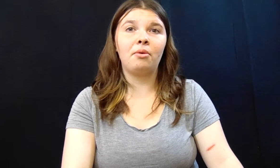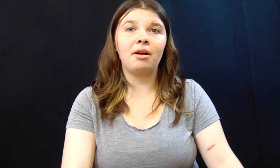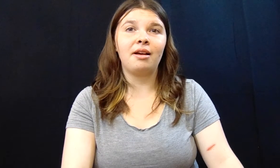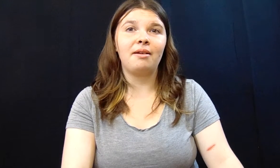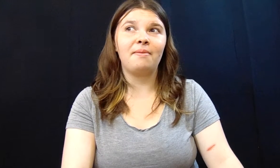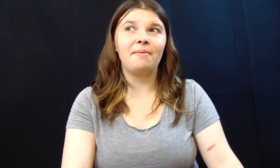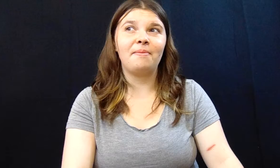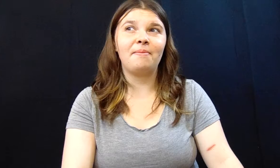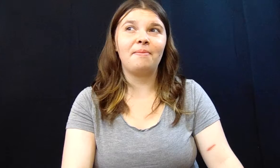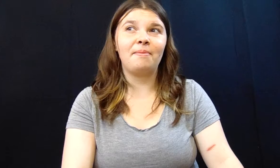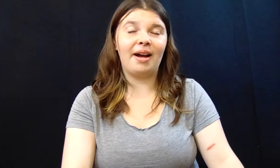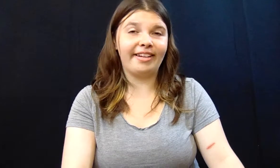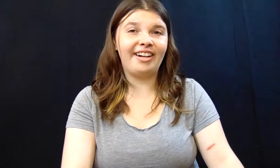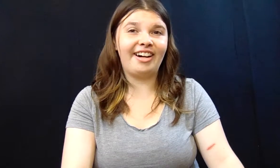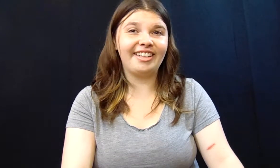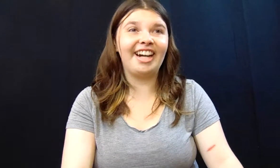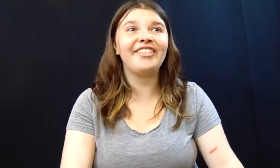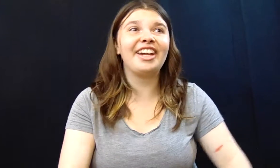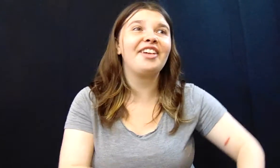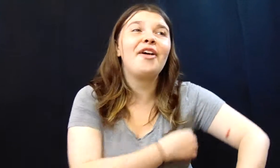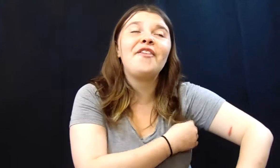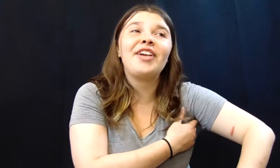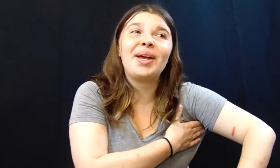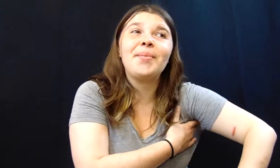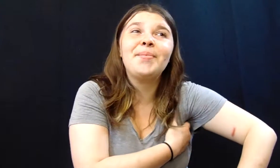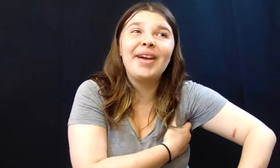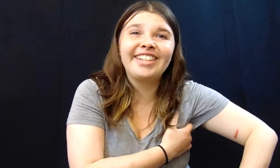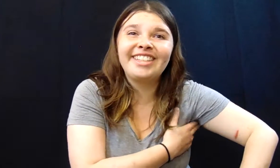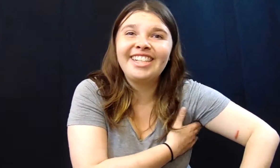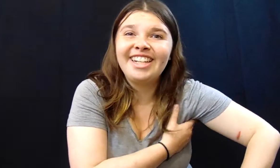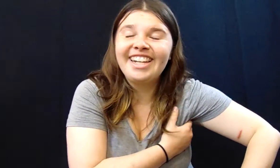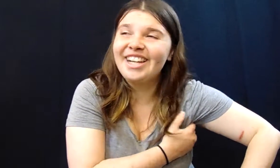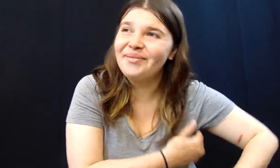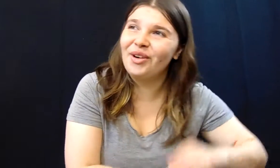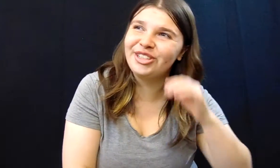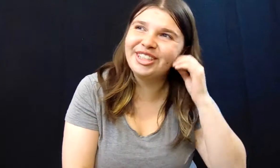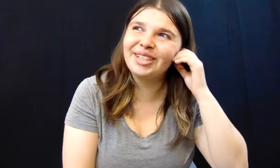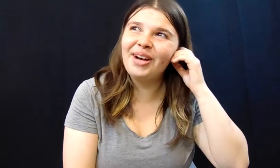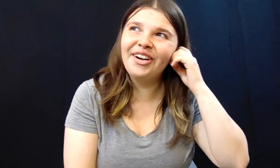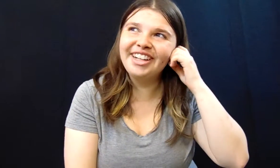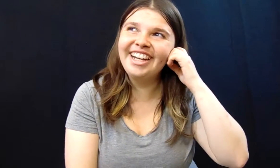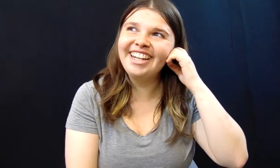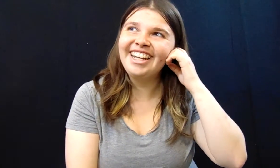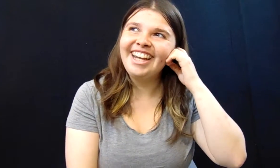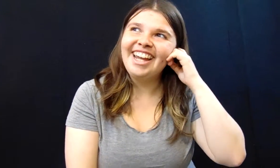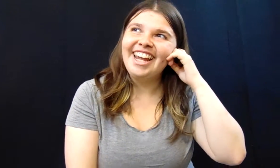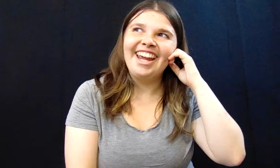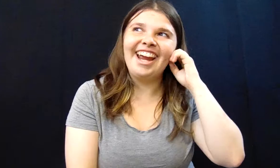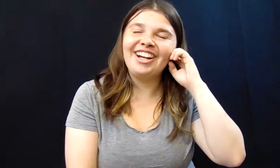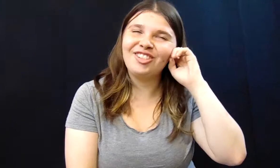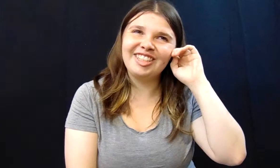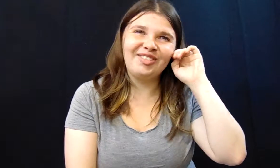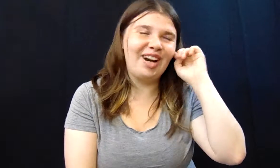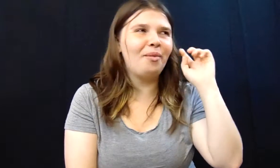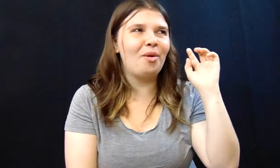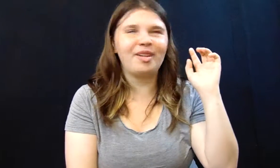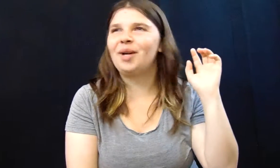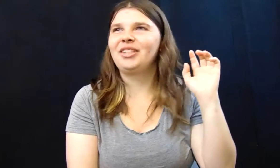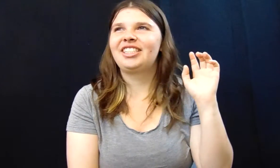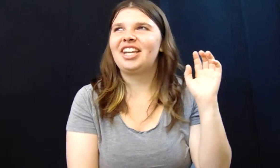my god kind of like feeling mixed emotions about it and it was when I woke up it's